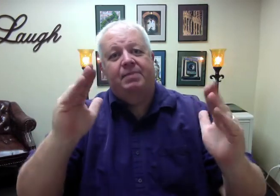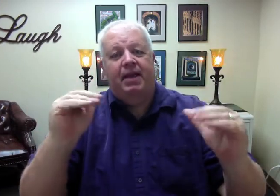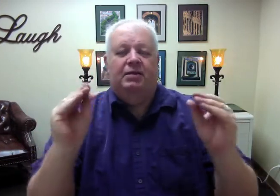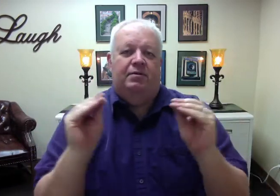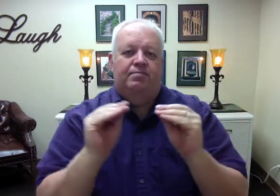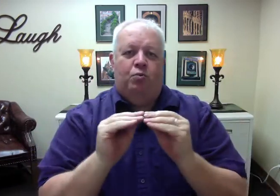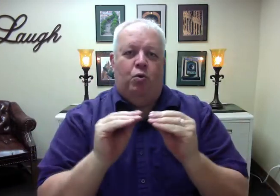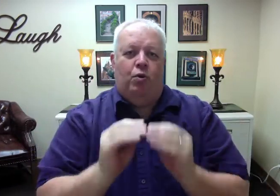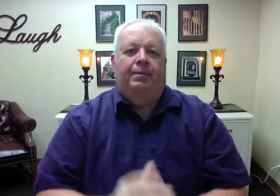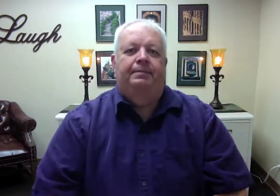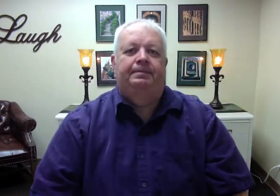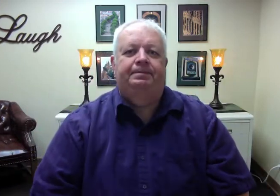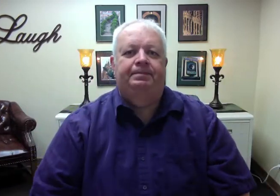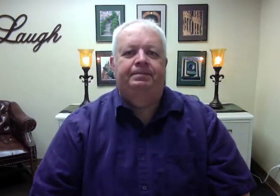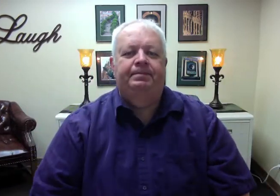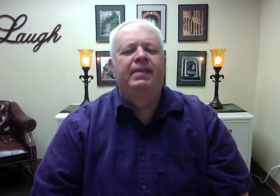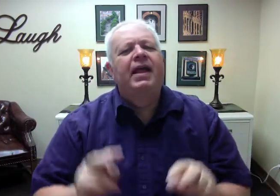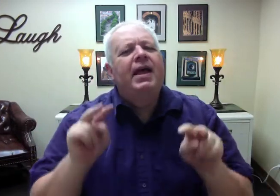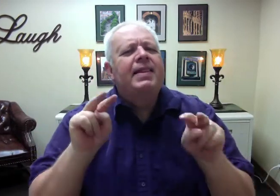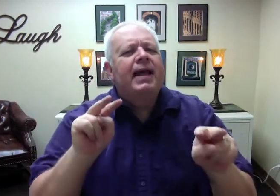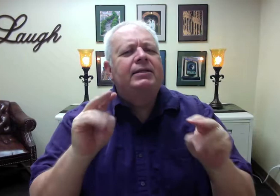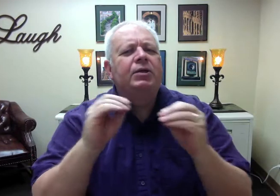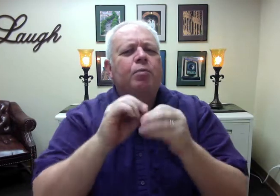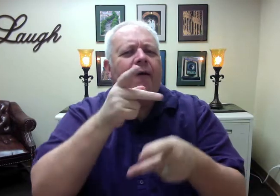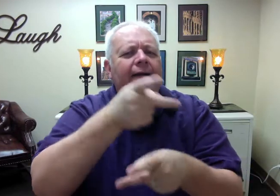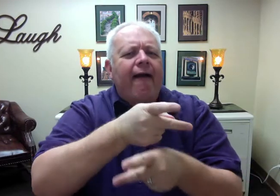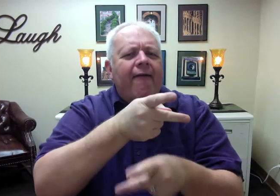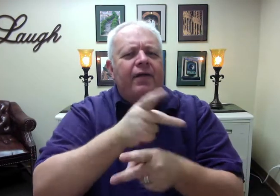Let's look more carefully at Bloom's Taxonomy.